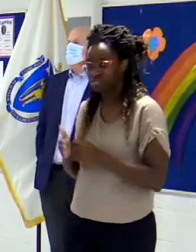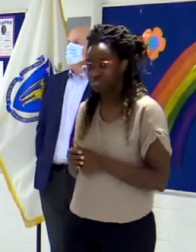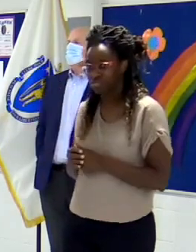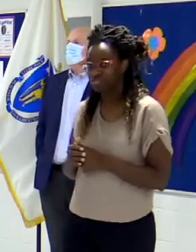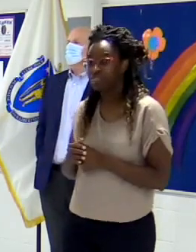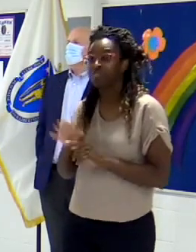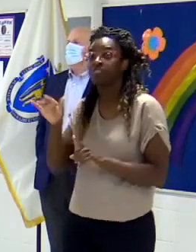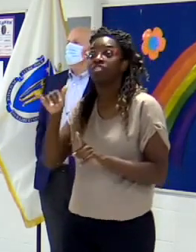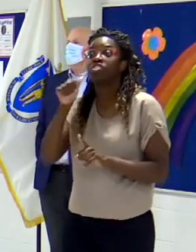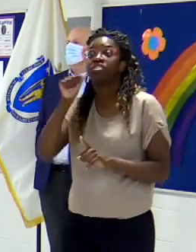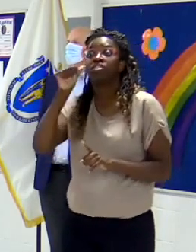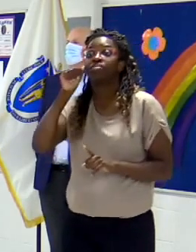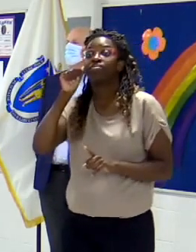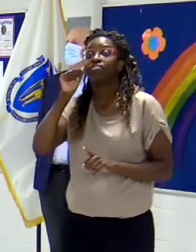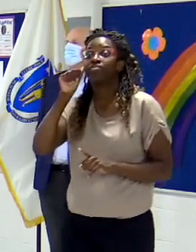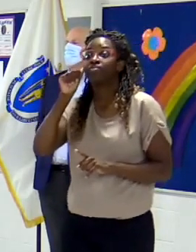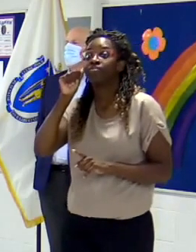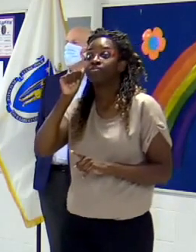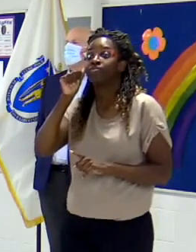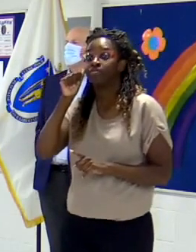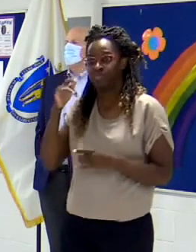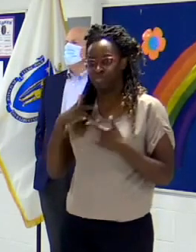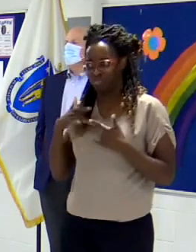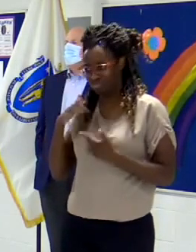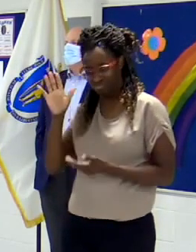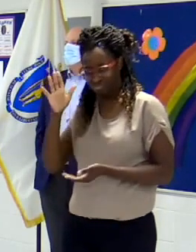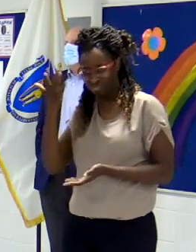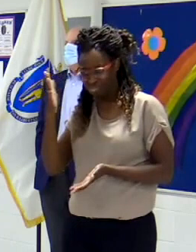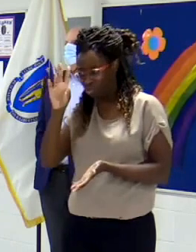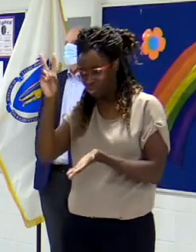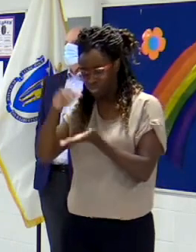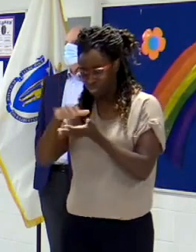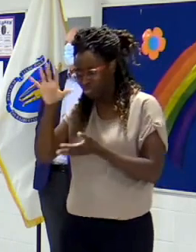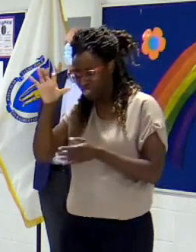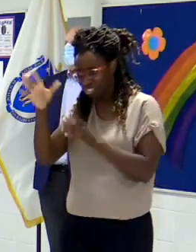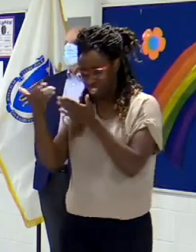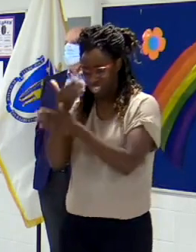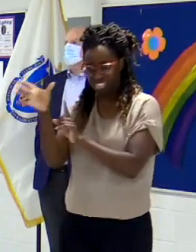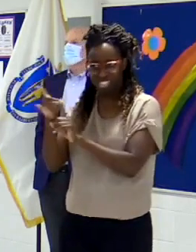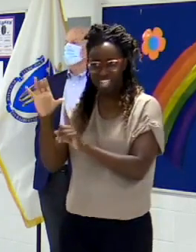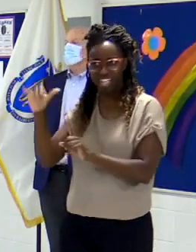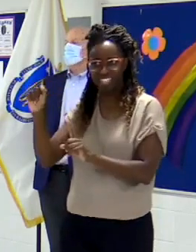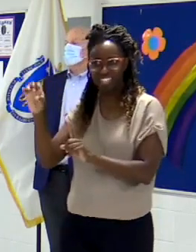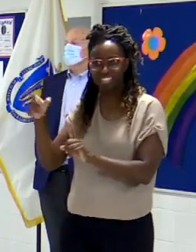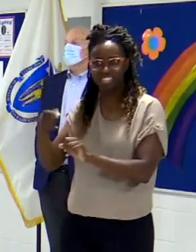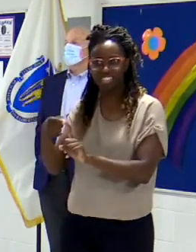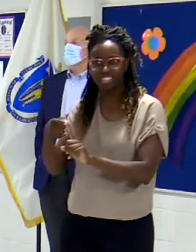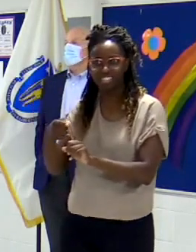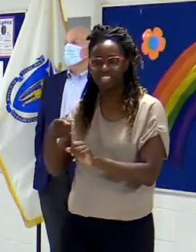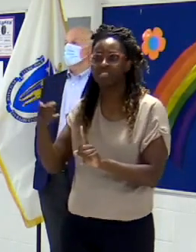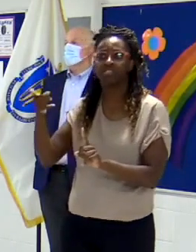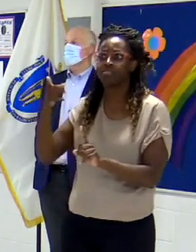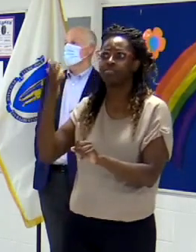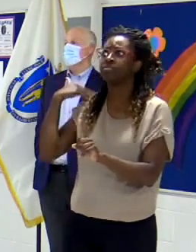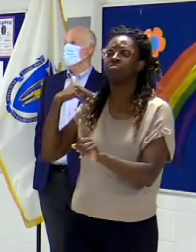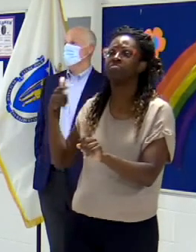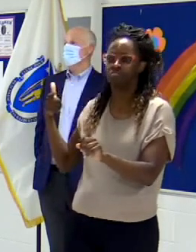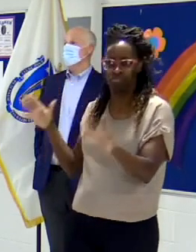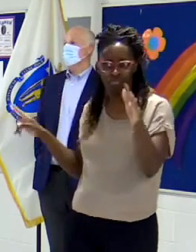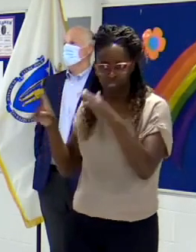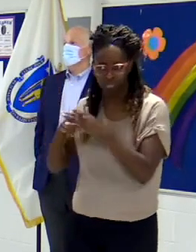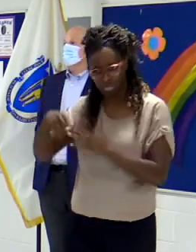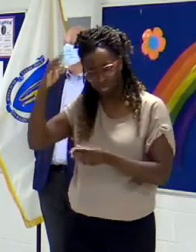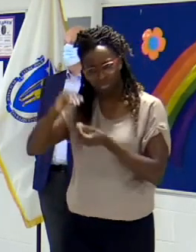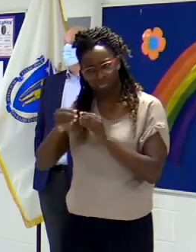almost 2,500 cases. It seems as though we're reaching untrugged We're nowhere near the untrugged